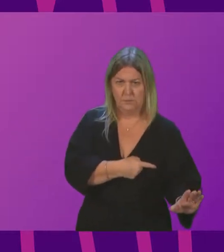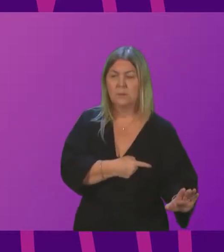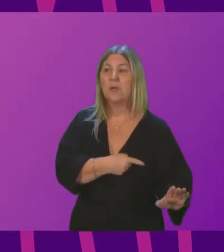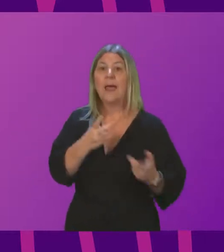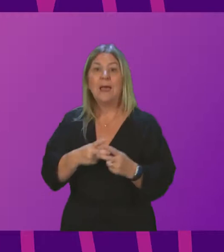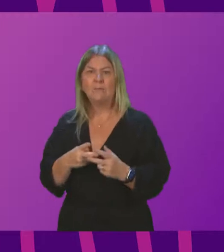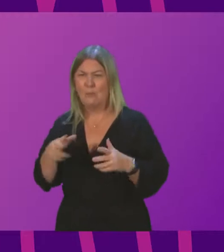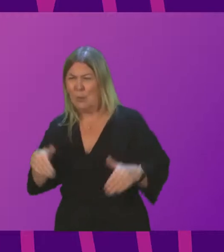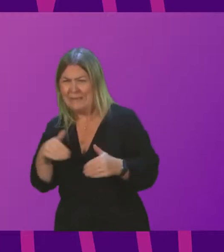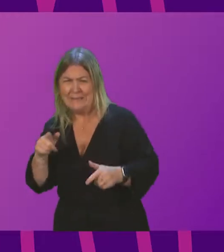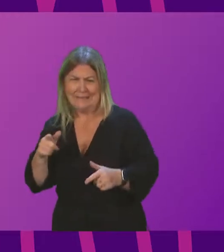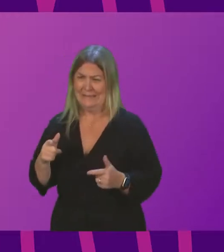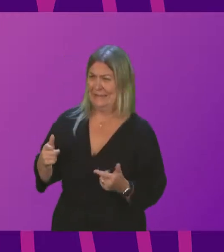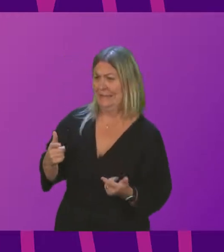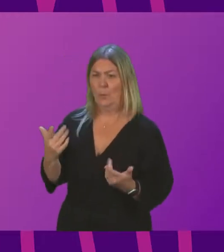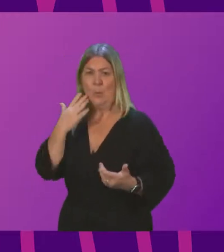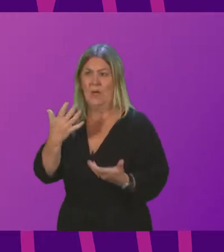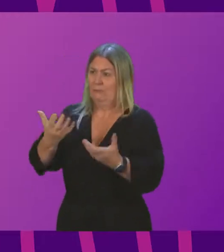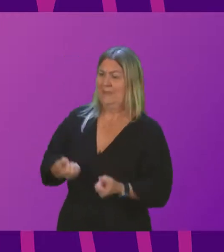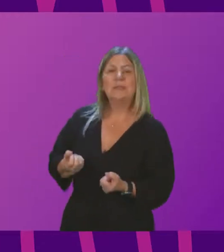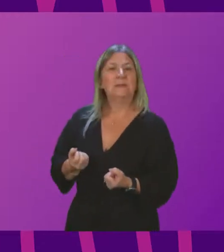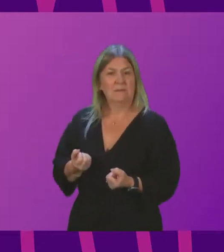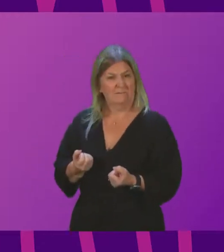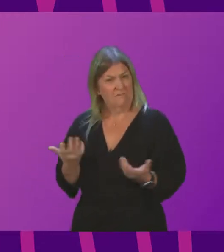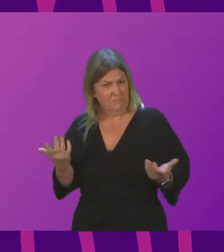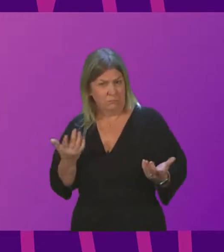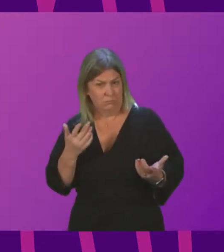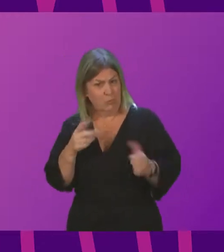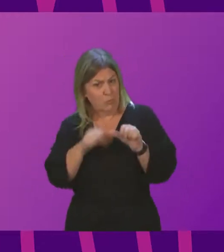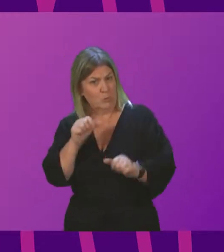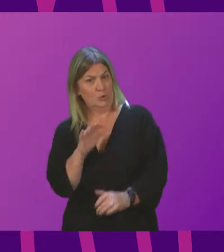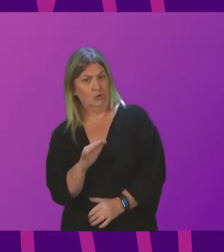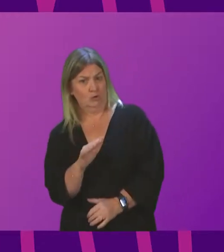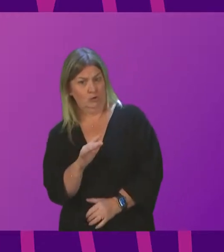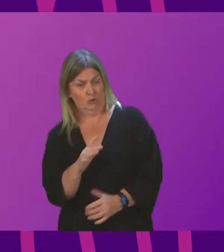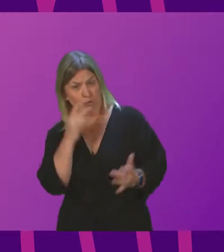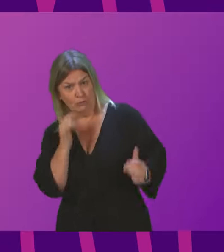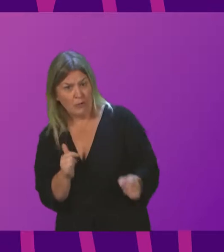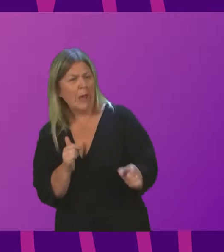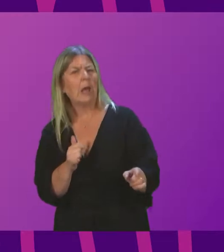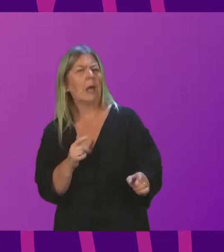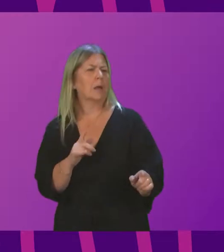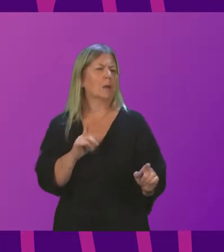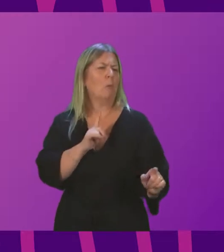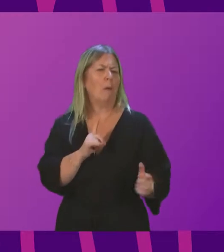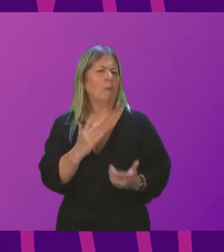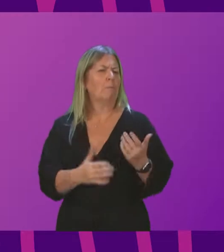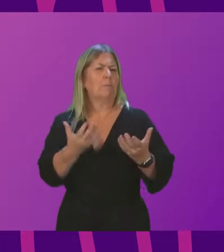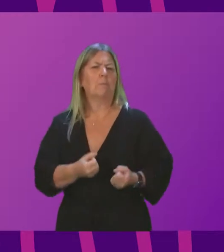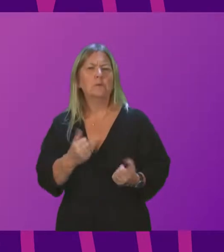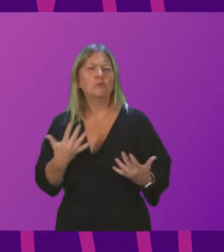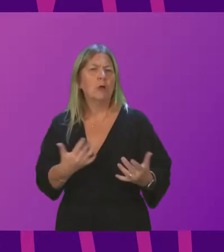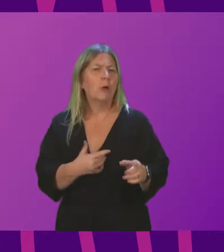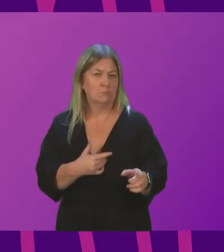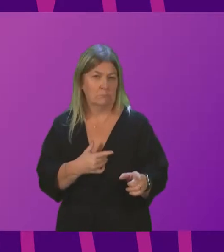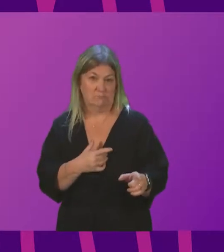they should have done, the processes that are there allow them to check what and if there is a problem with that. Pam Gossel.